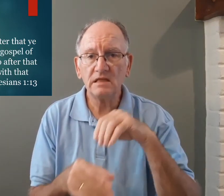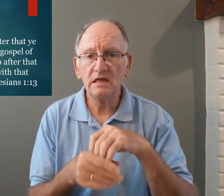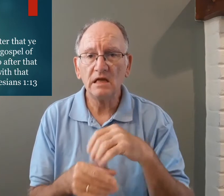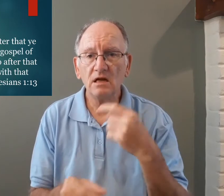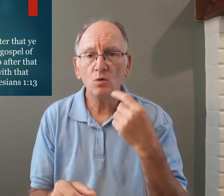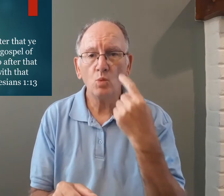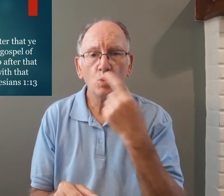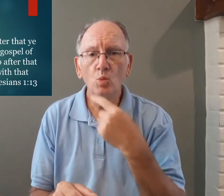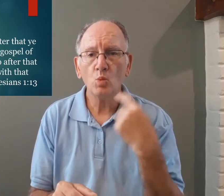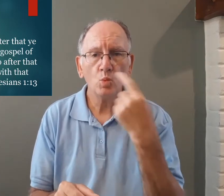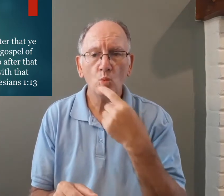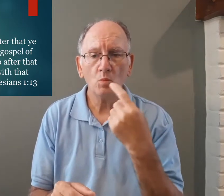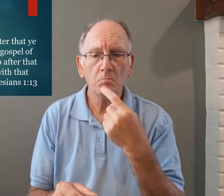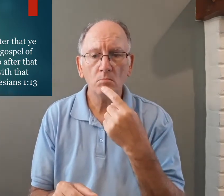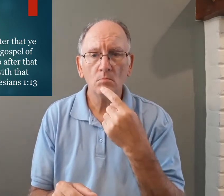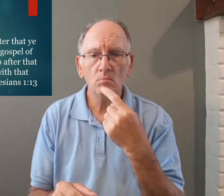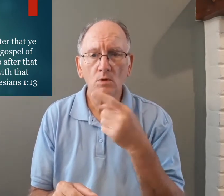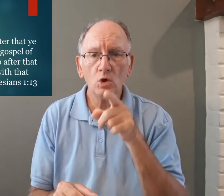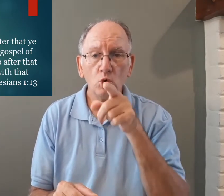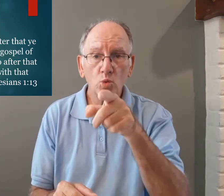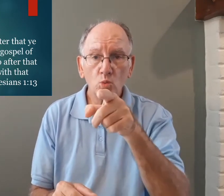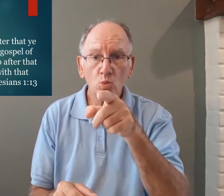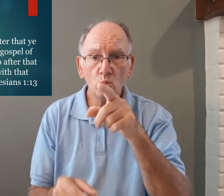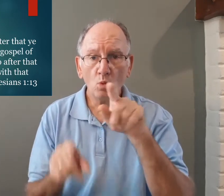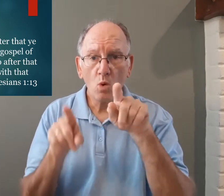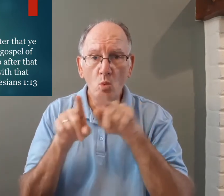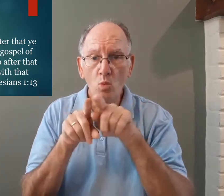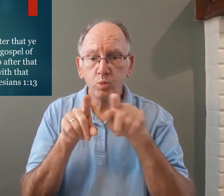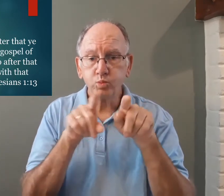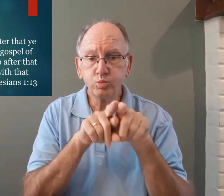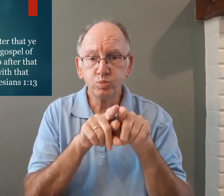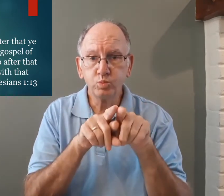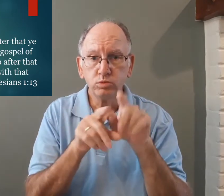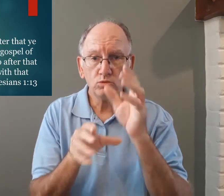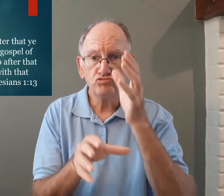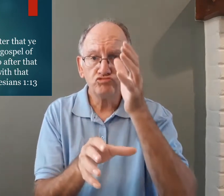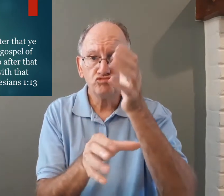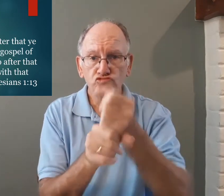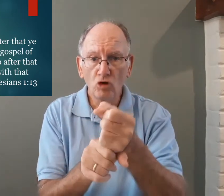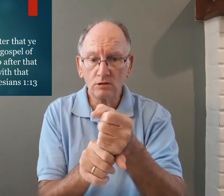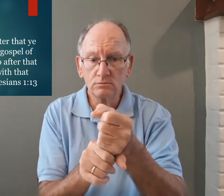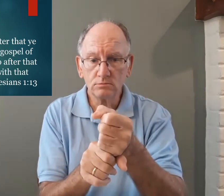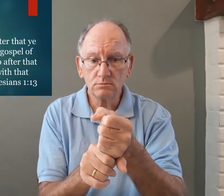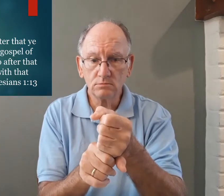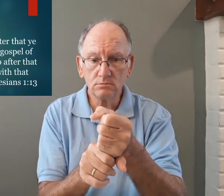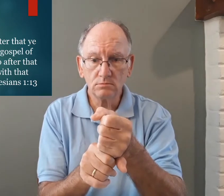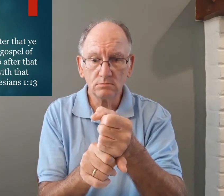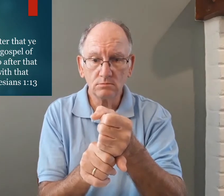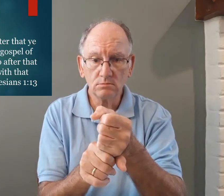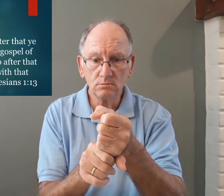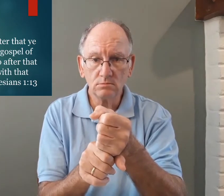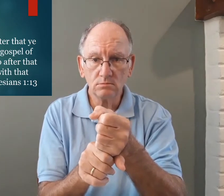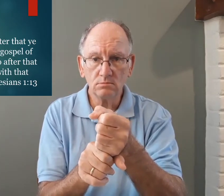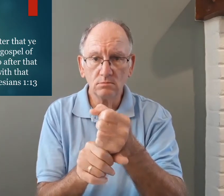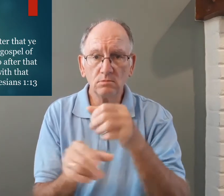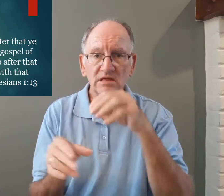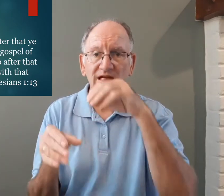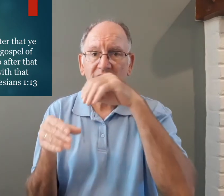it says in whom he also trusted after